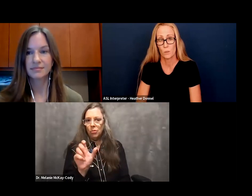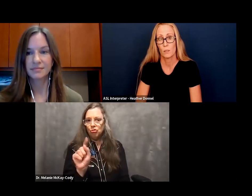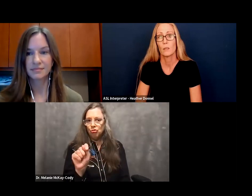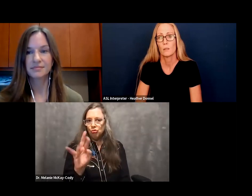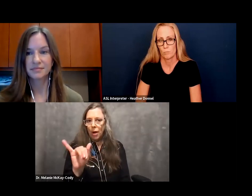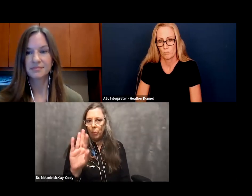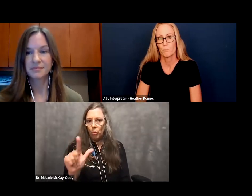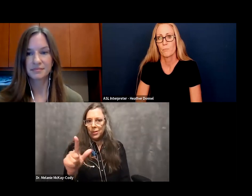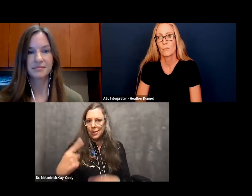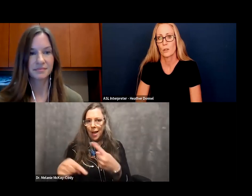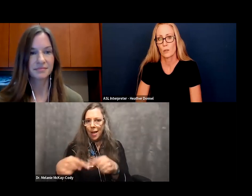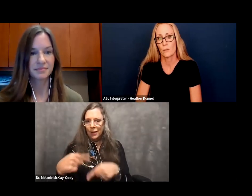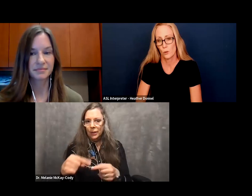Yes.